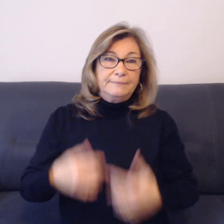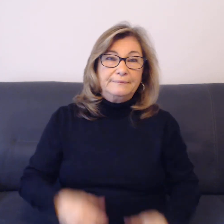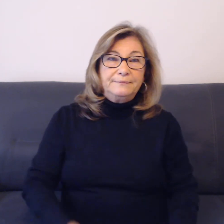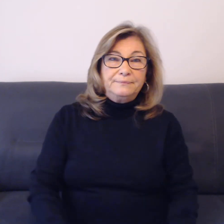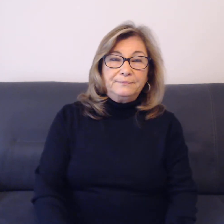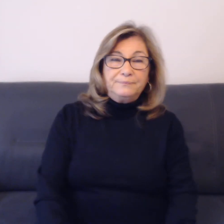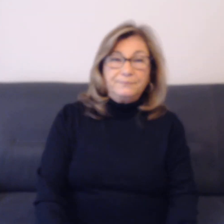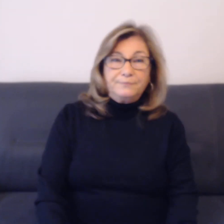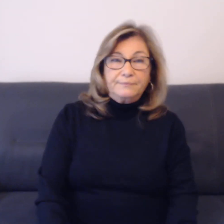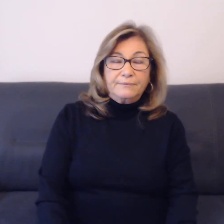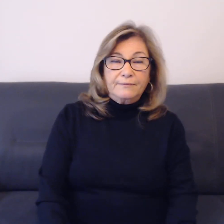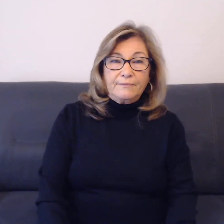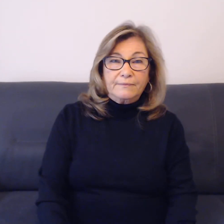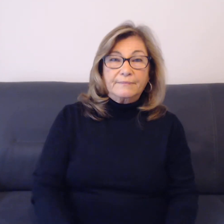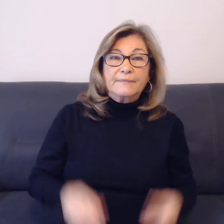Number four.